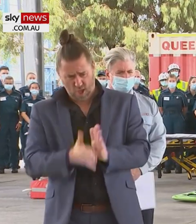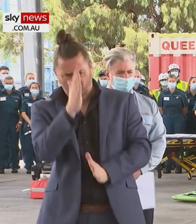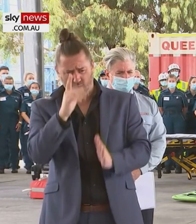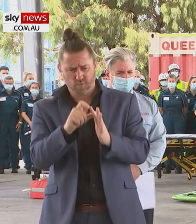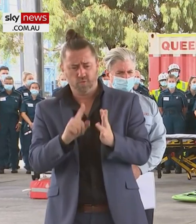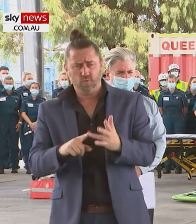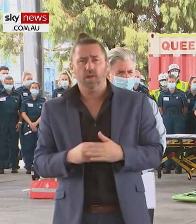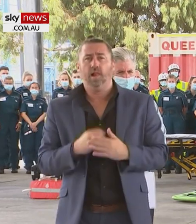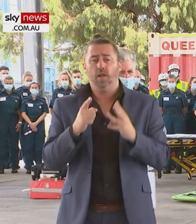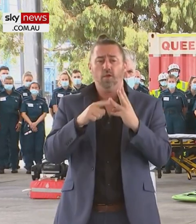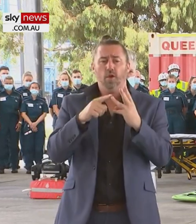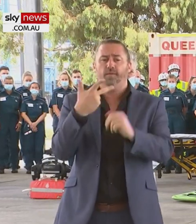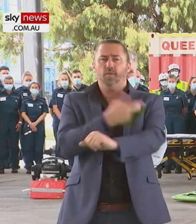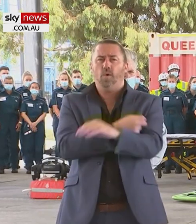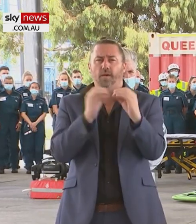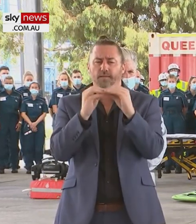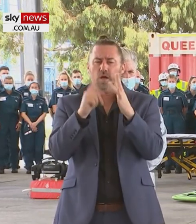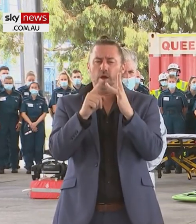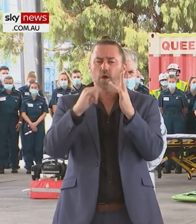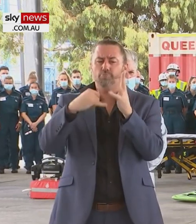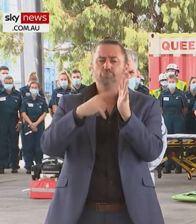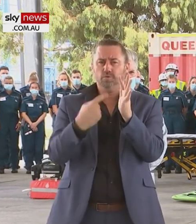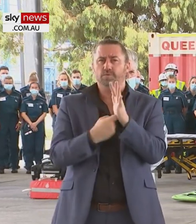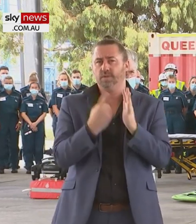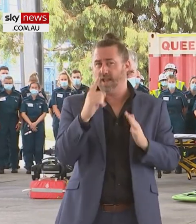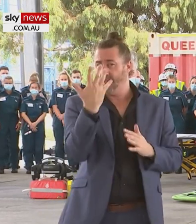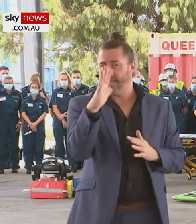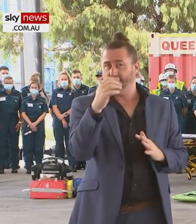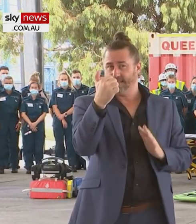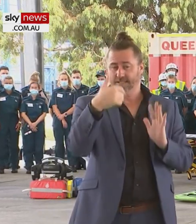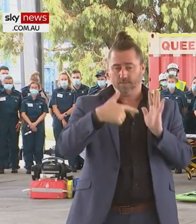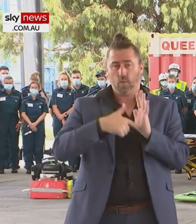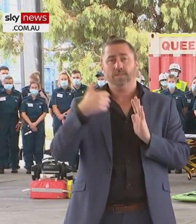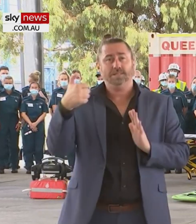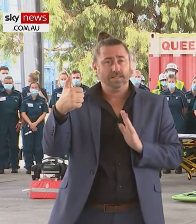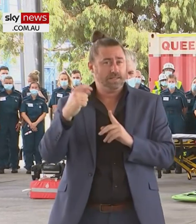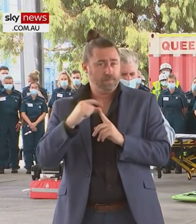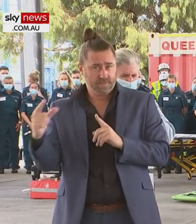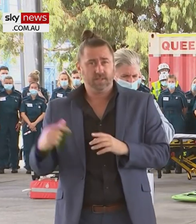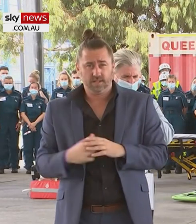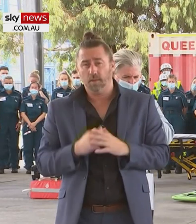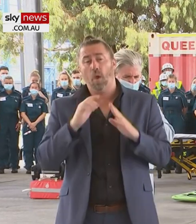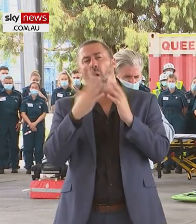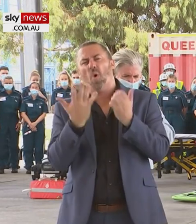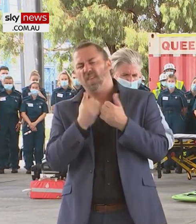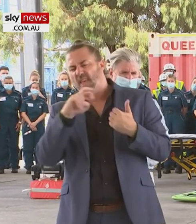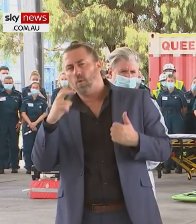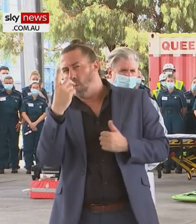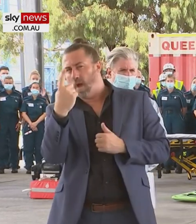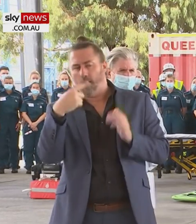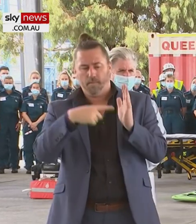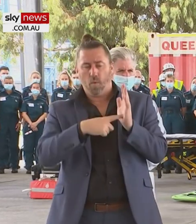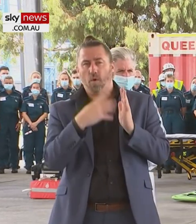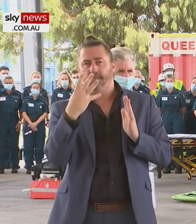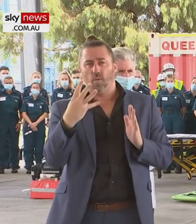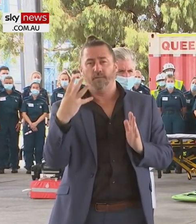our boosters. Please keep coming forward and getting boosted. We're at 56.6% boosters, and over 1.448 million